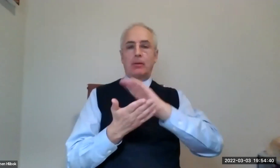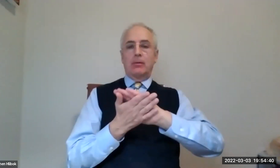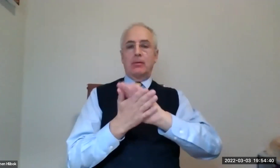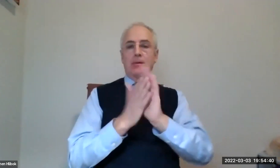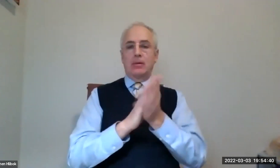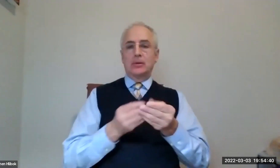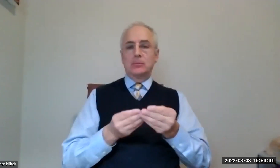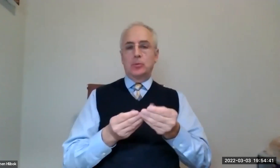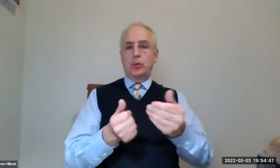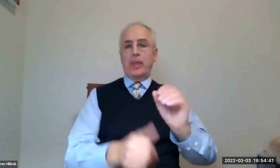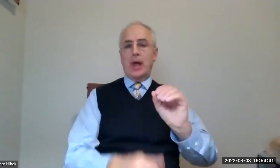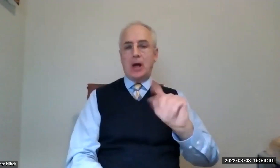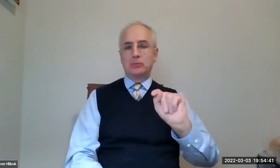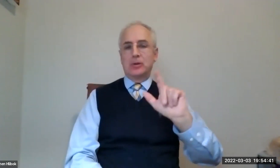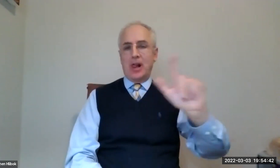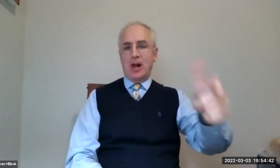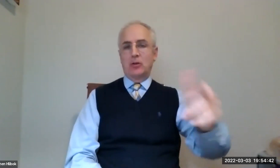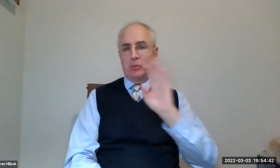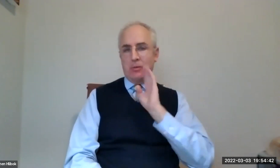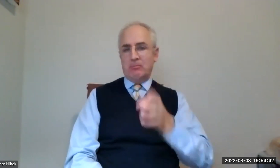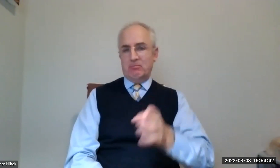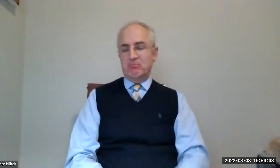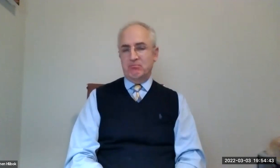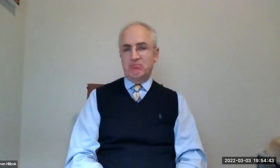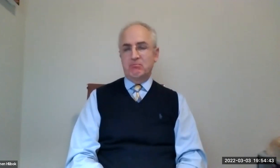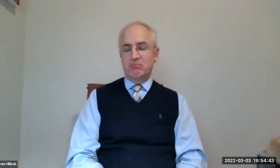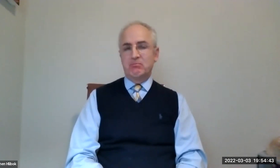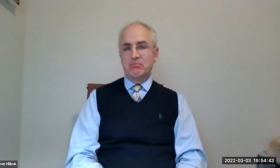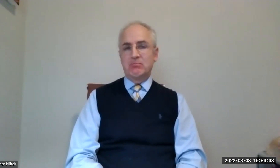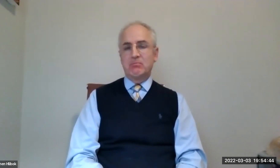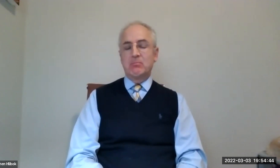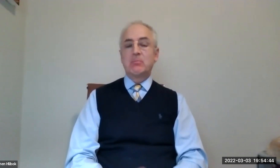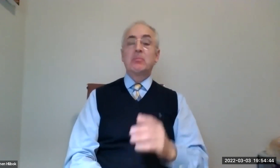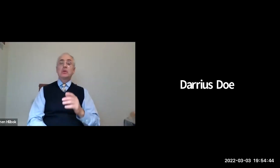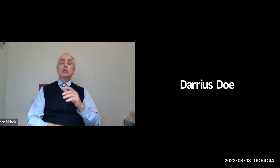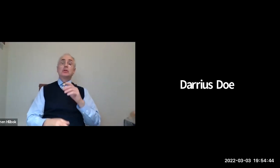experience, things do tend to smooth out later.